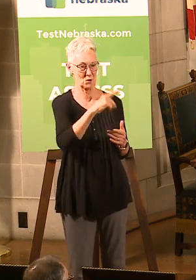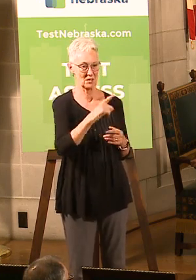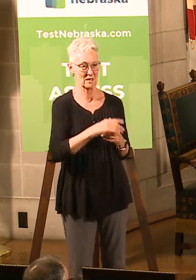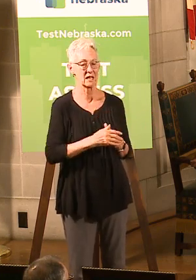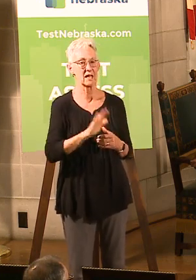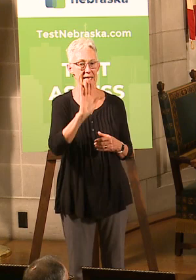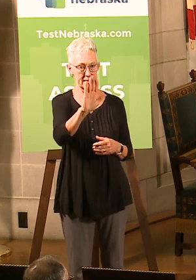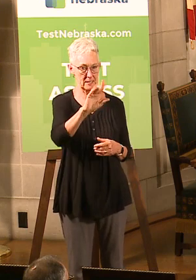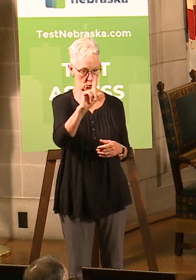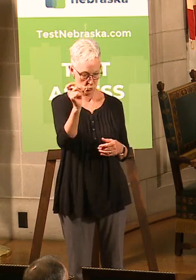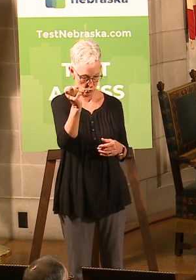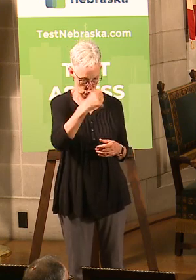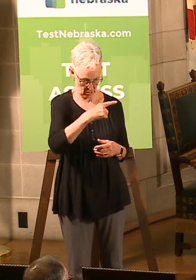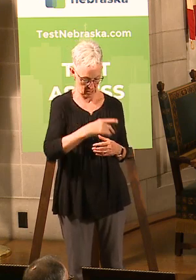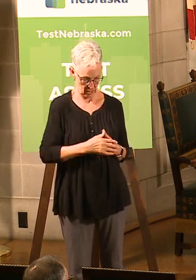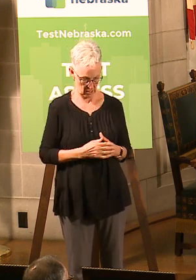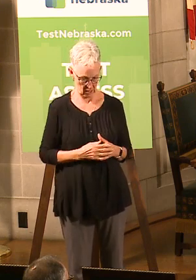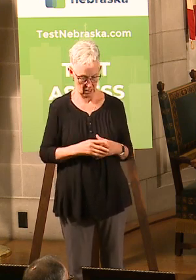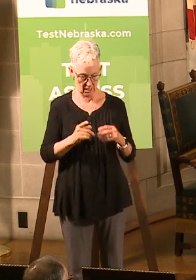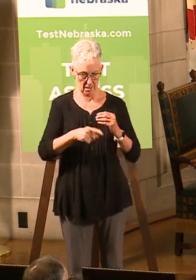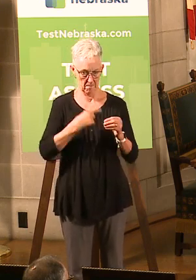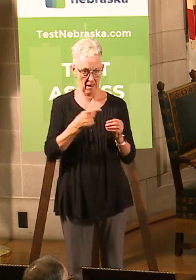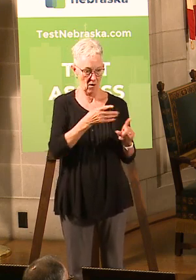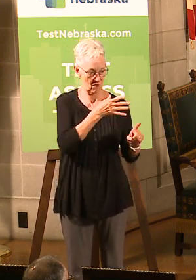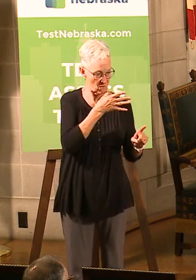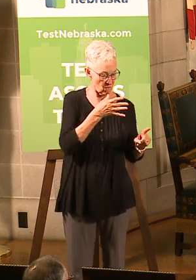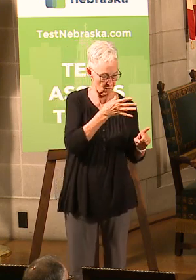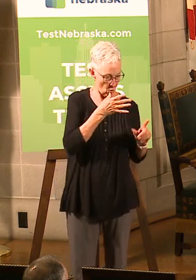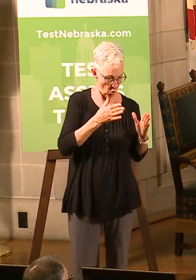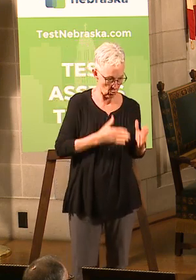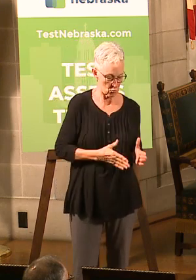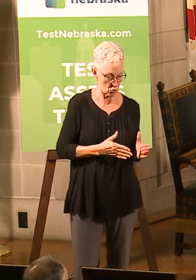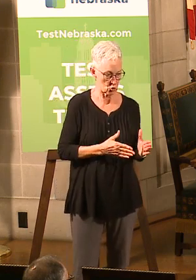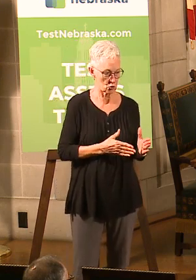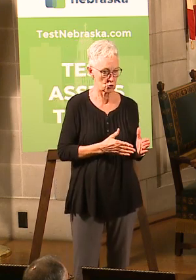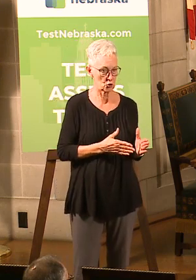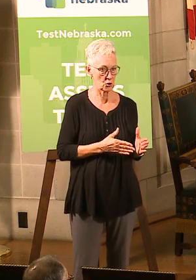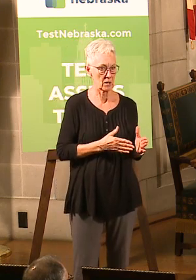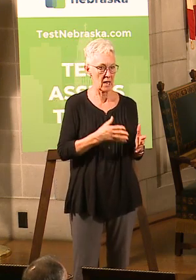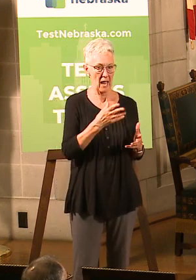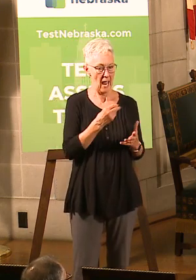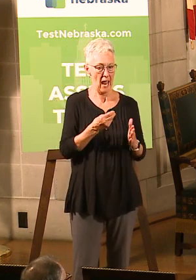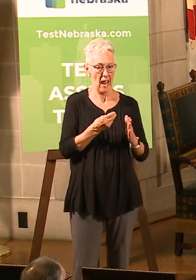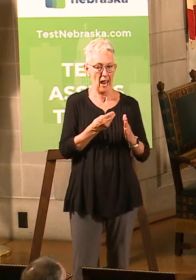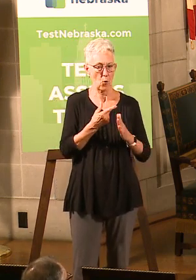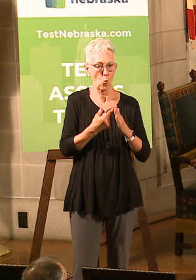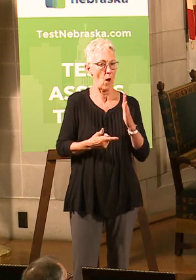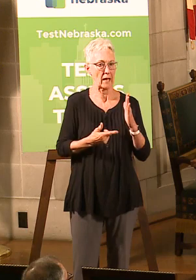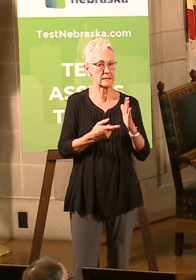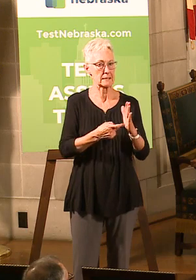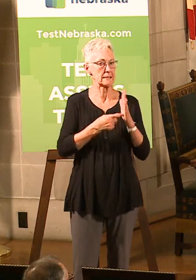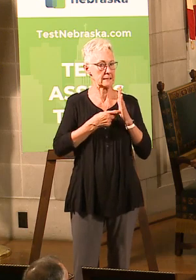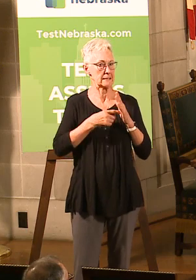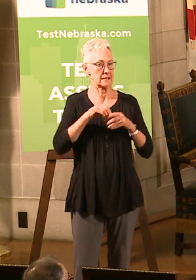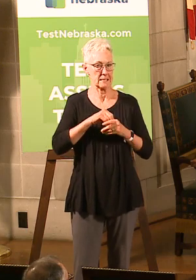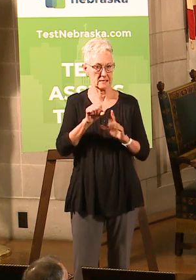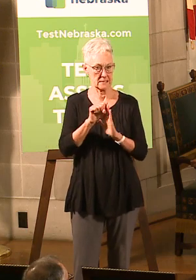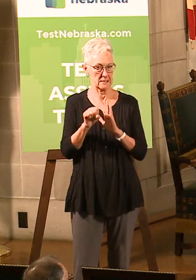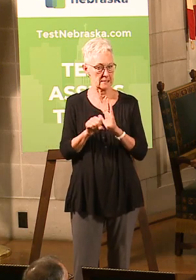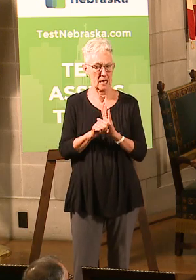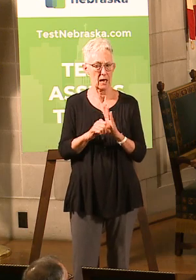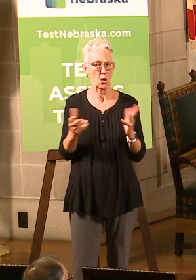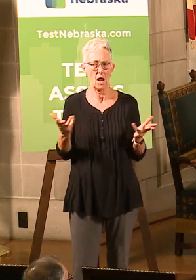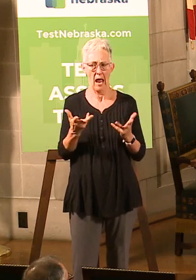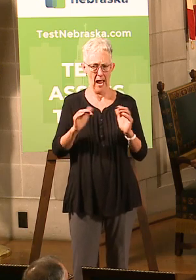question was the conversation about the farmers and the need in the state. And I'm paraphrasing right now. What have those conversations been? Is that